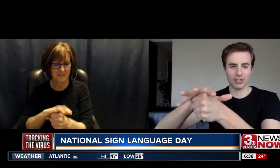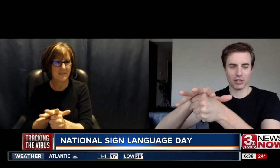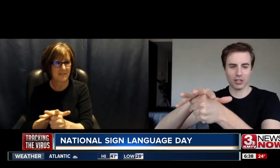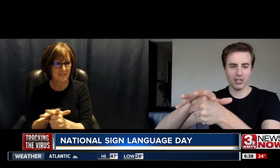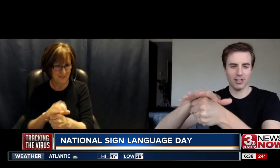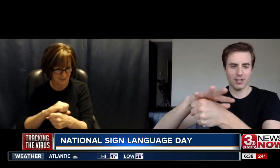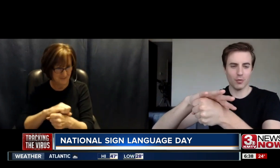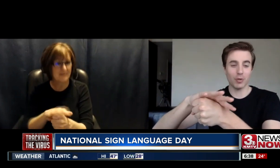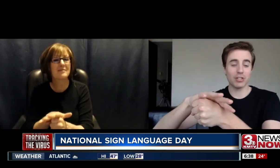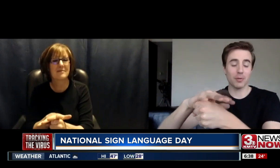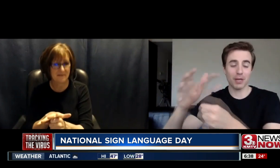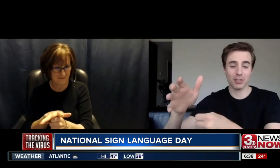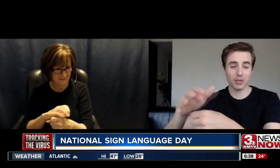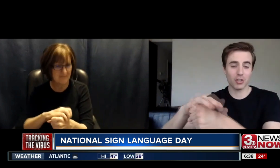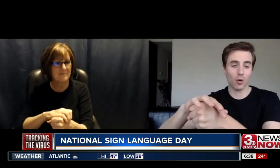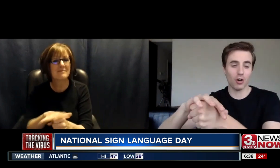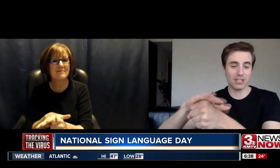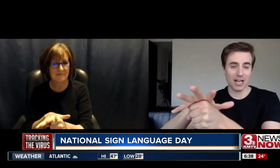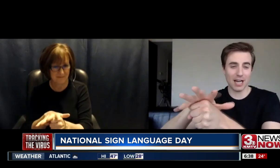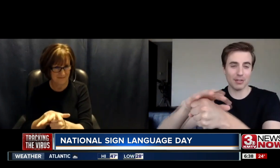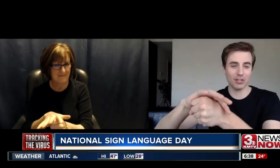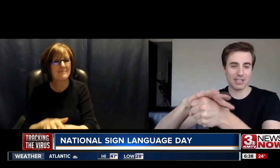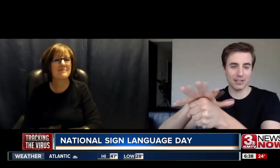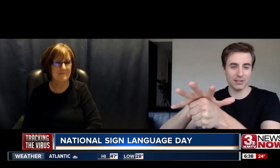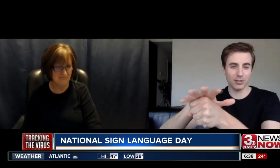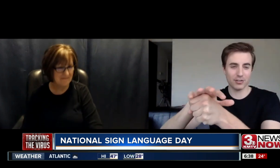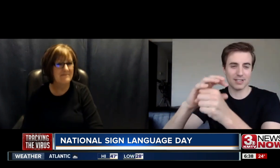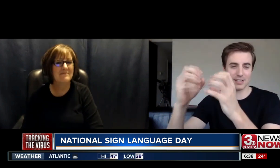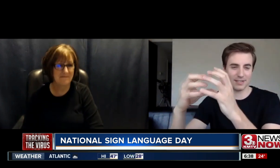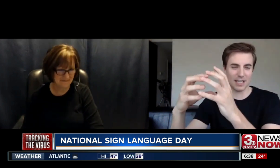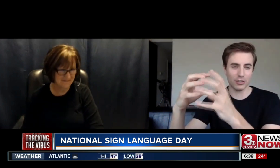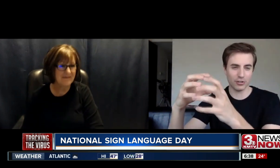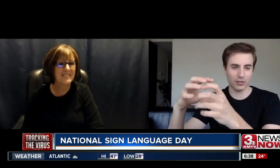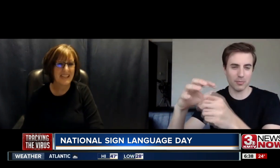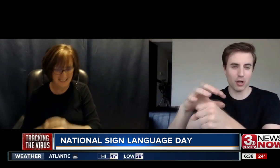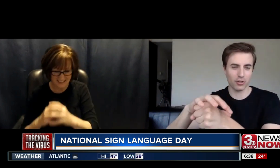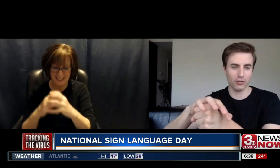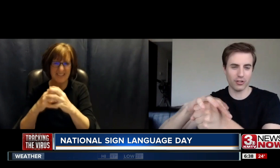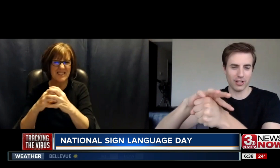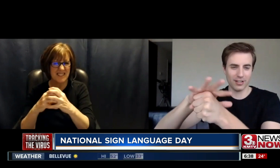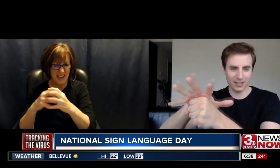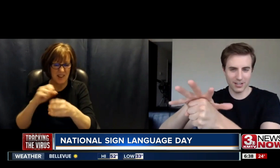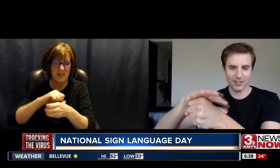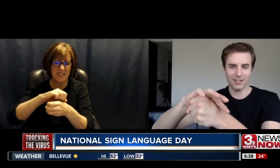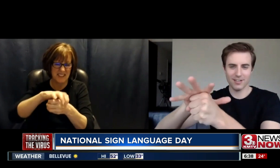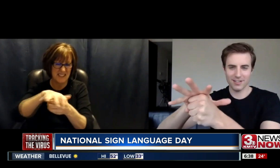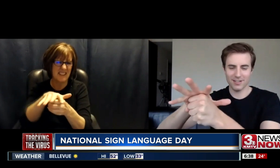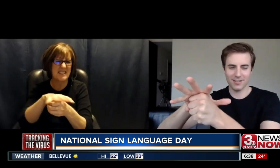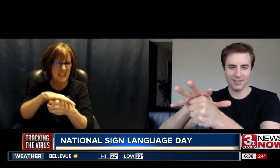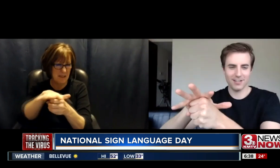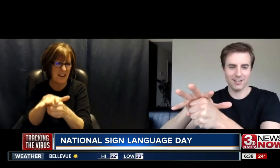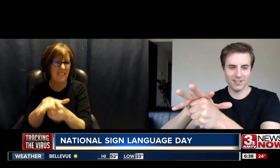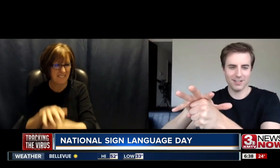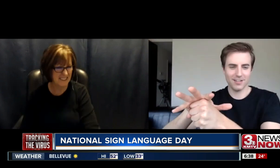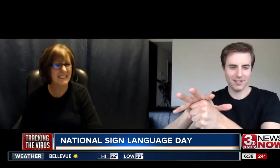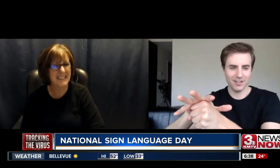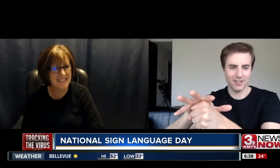picture, what we, the picture we show all the time, it looks like a little cellular, like a little cell with these things coming off of it. Yes.